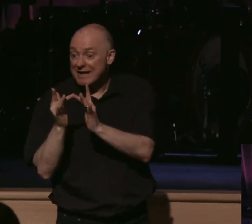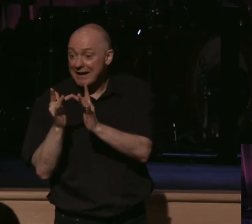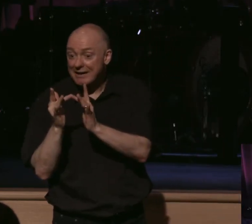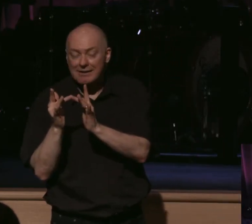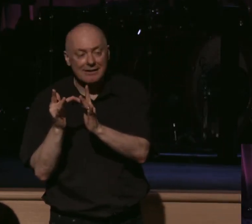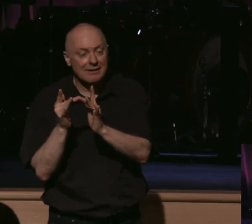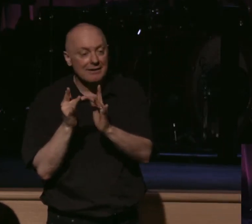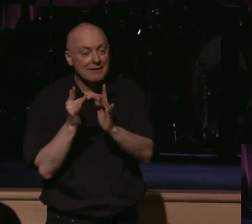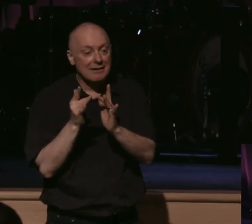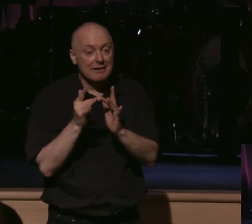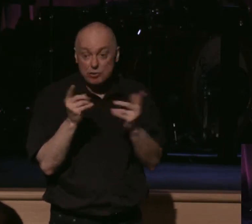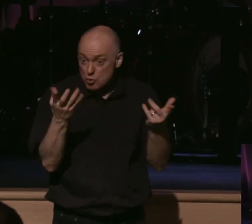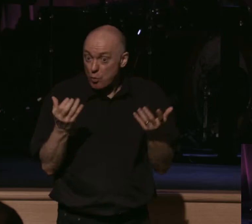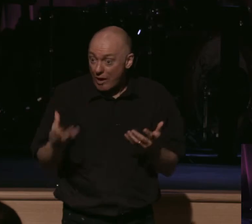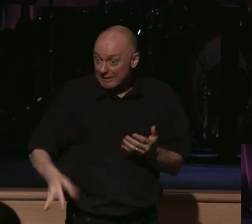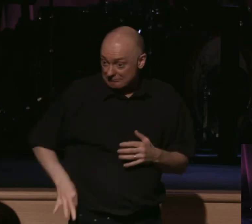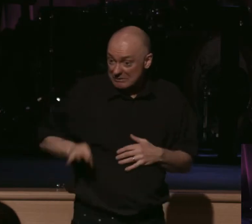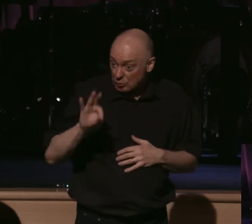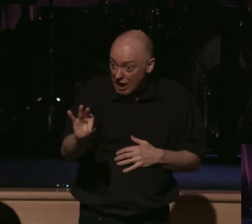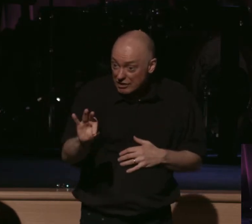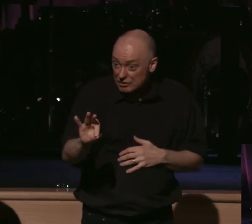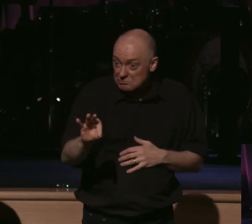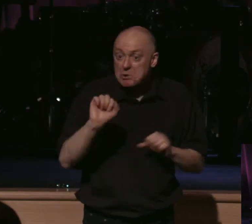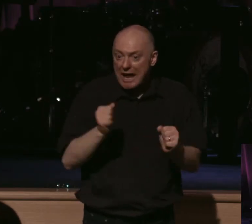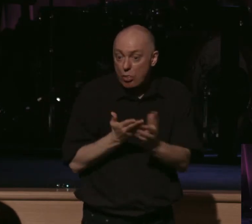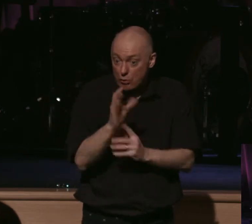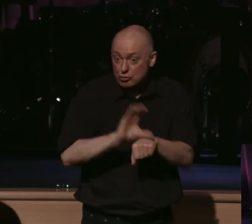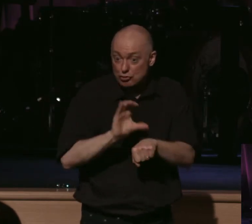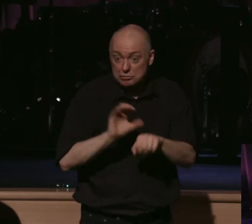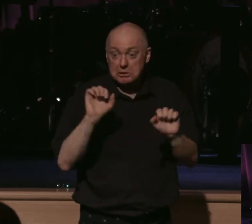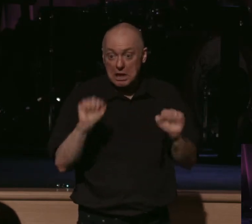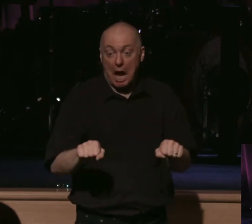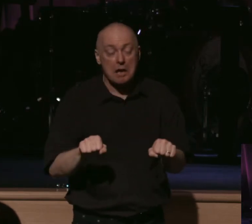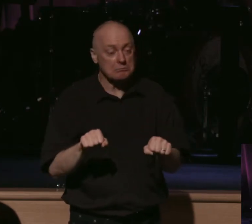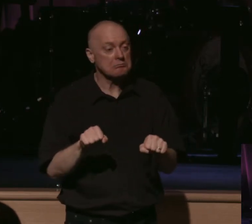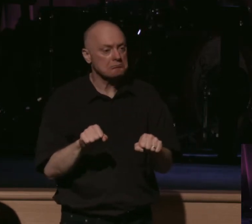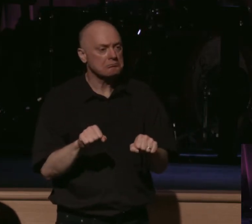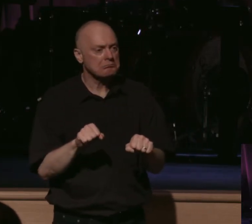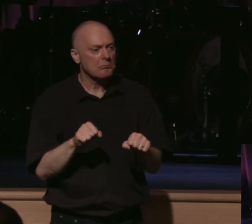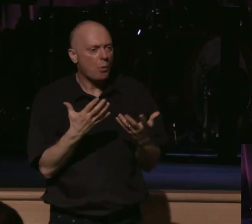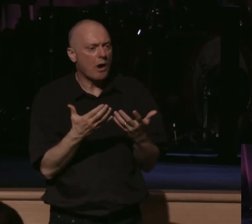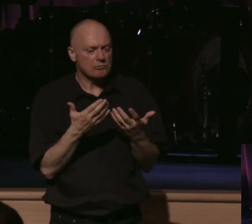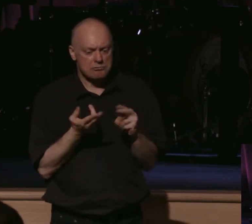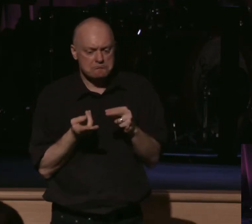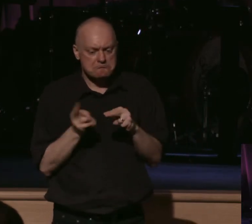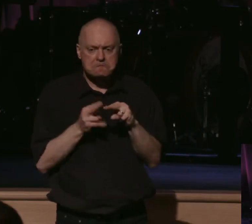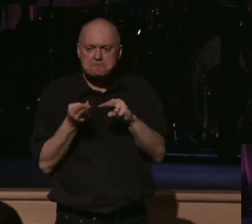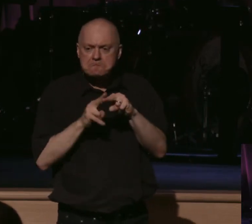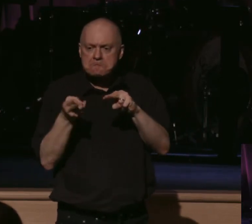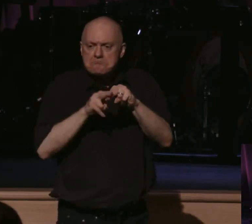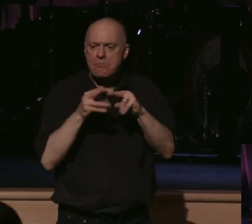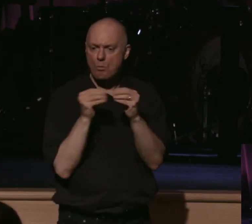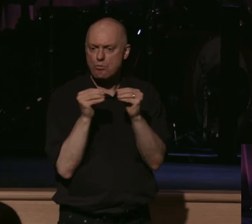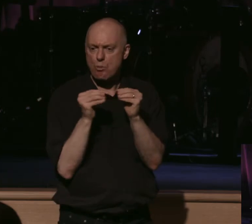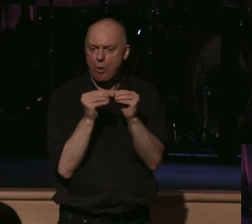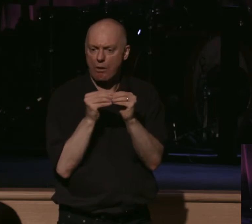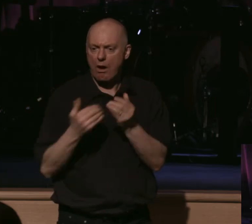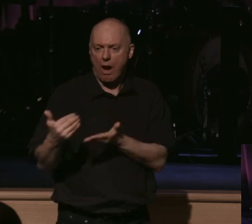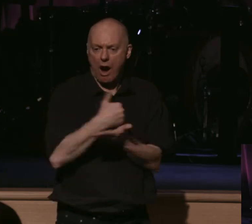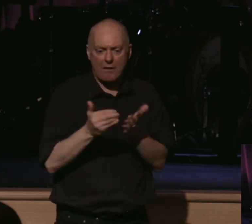page link if you desire to donate to the causes as we continue this week now to see how we can work directly with our churches, Harvest Bible Chapels,